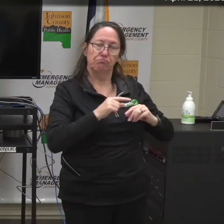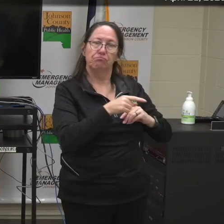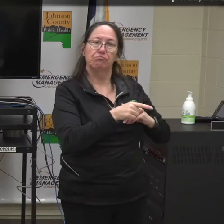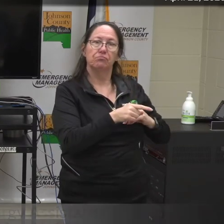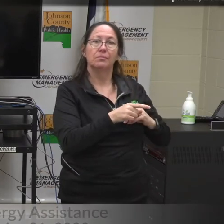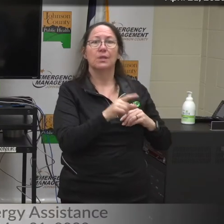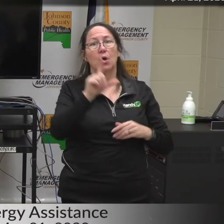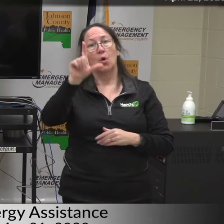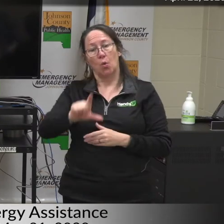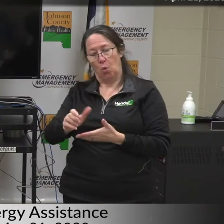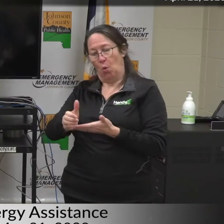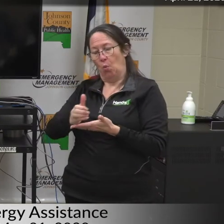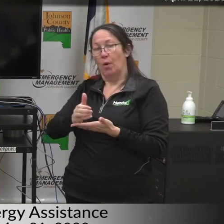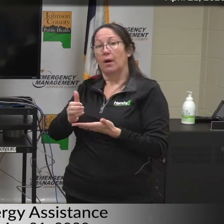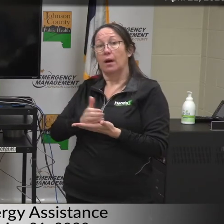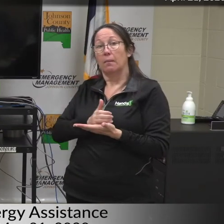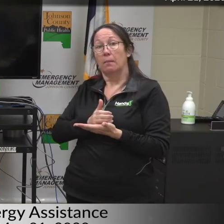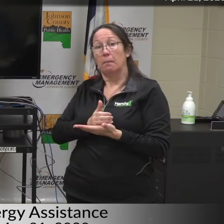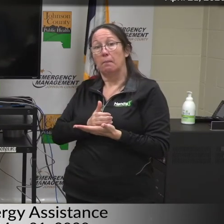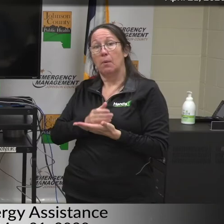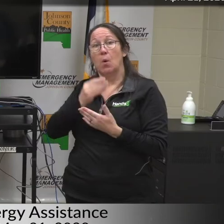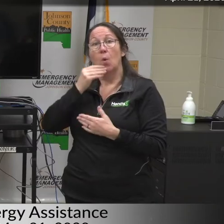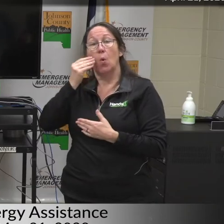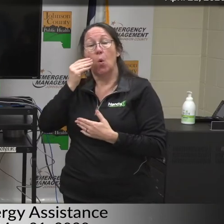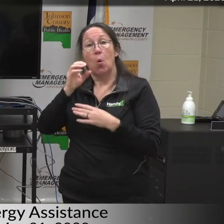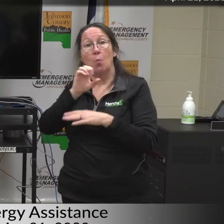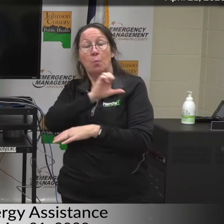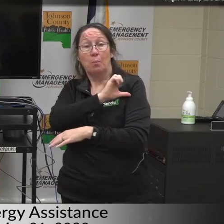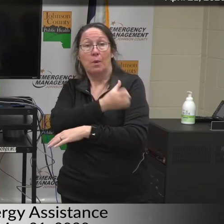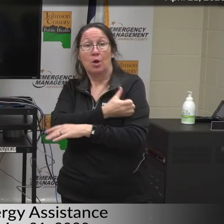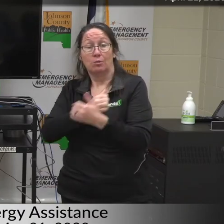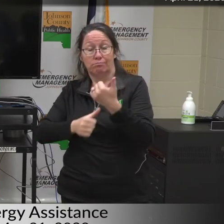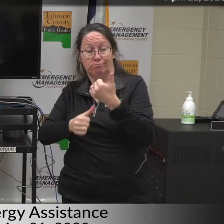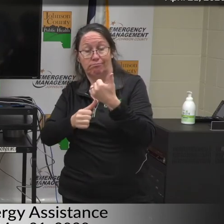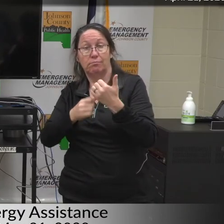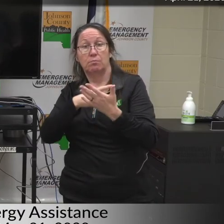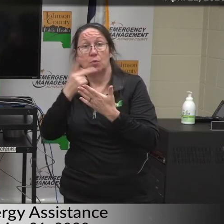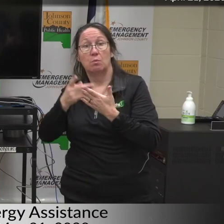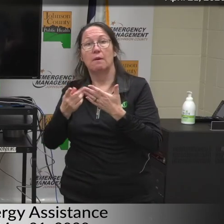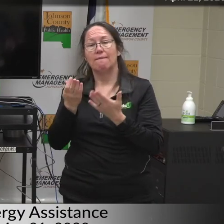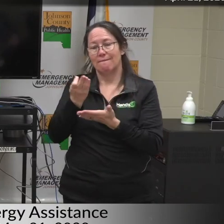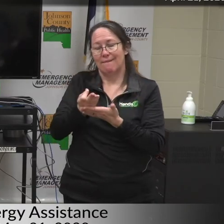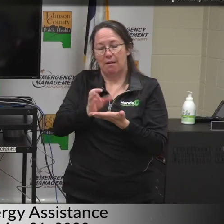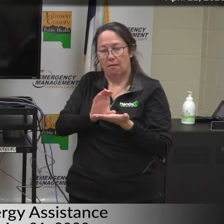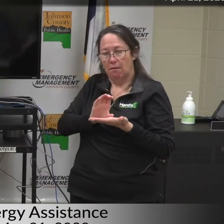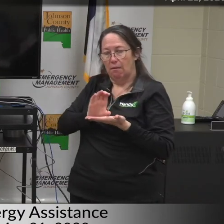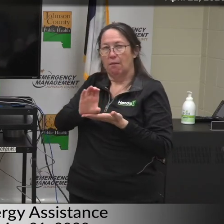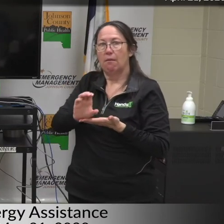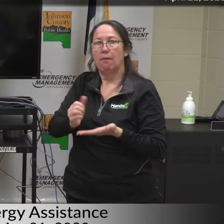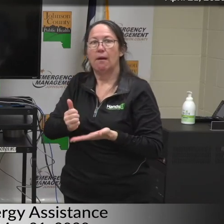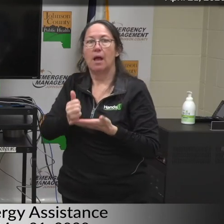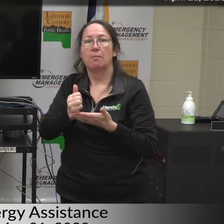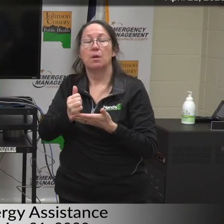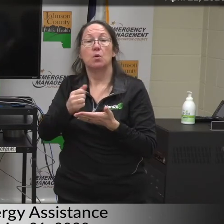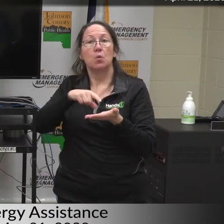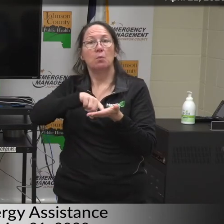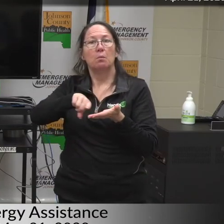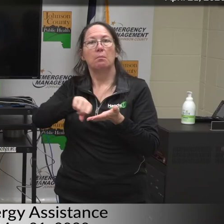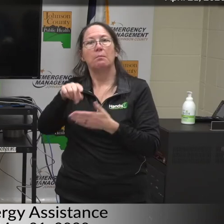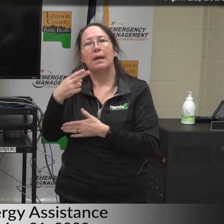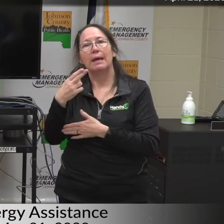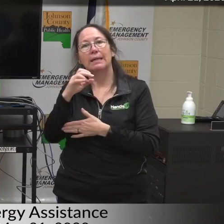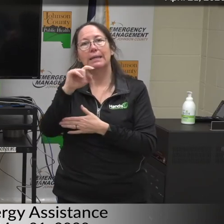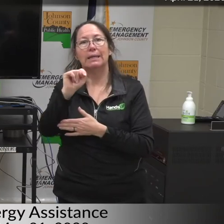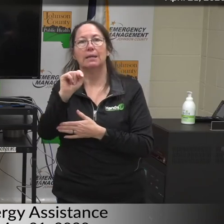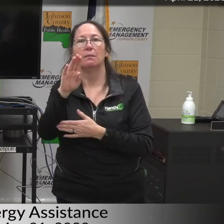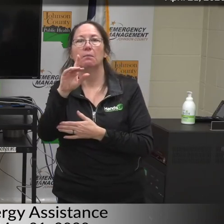The Low Income Home Energy Assistance Program provides financial assistance for heating bills for eligible